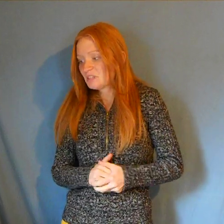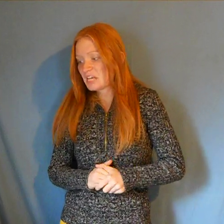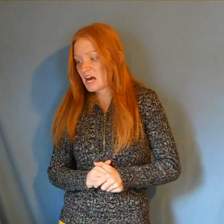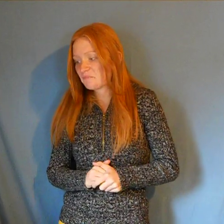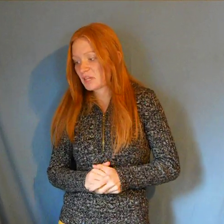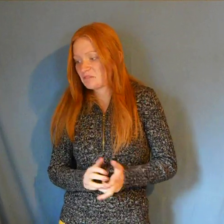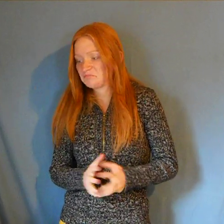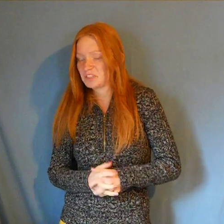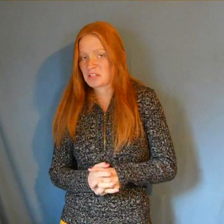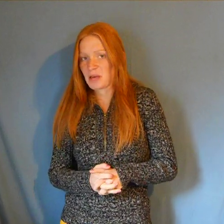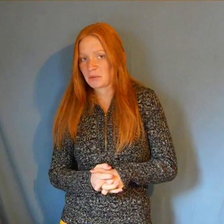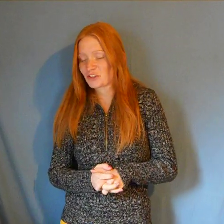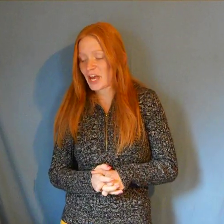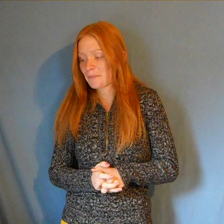Yes, it doesn't matter which day.